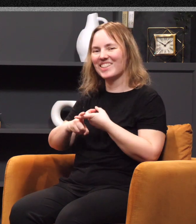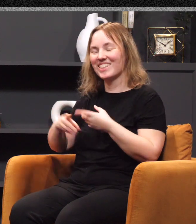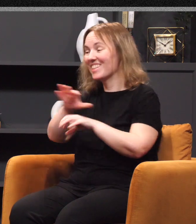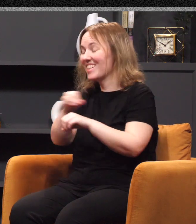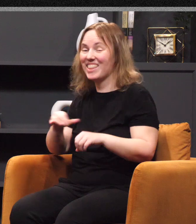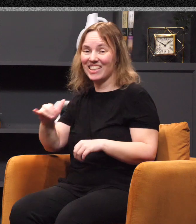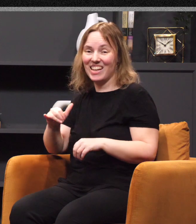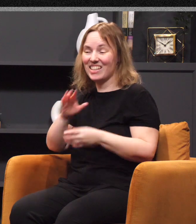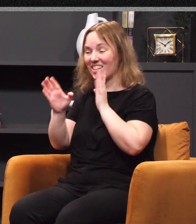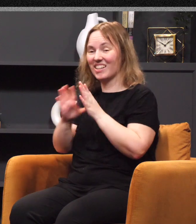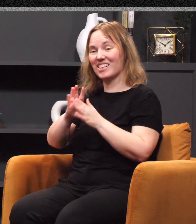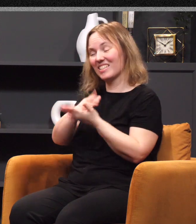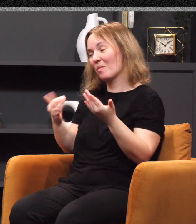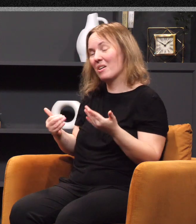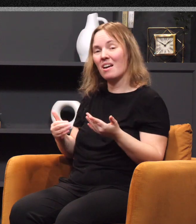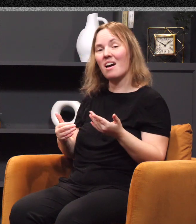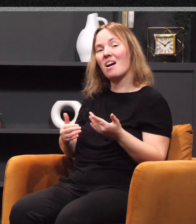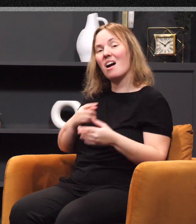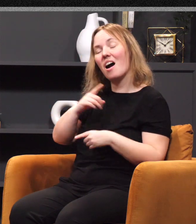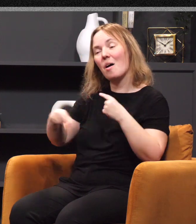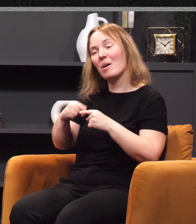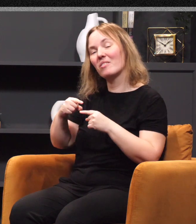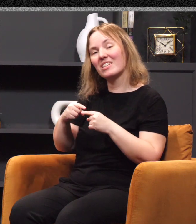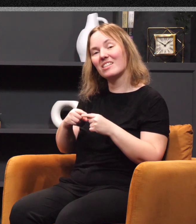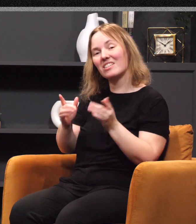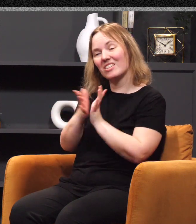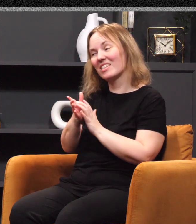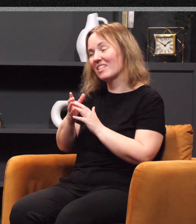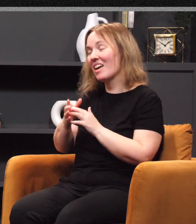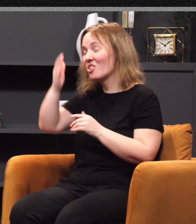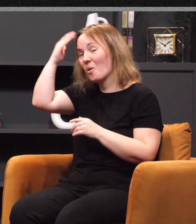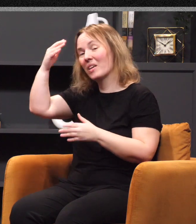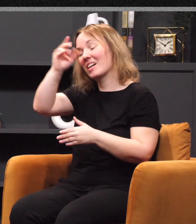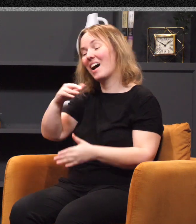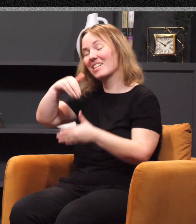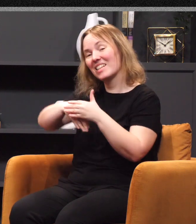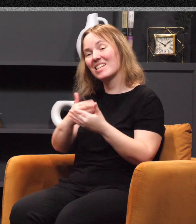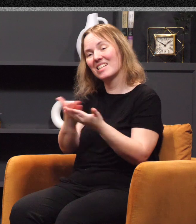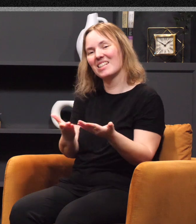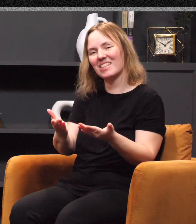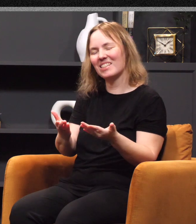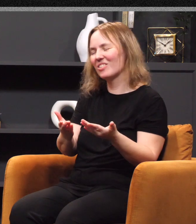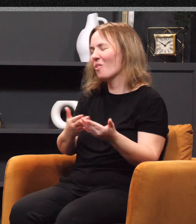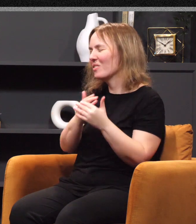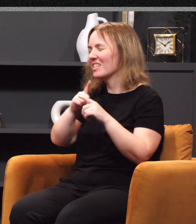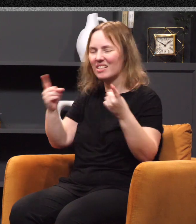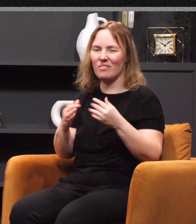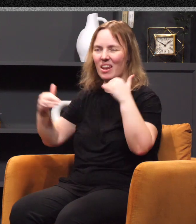Jesus. There is nothing like encountering somebody and knowing God is in this. I mean, there's a whole different level of fulfillment. There's